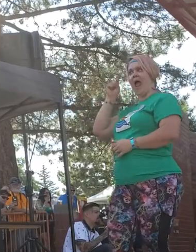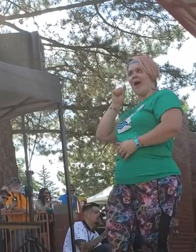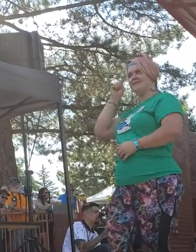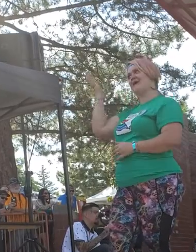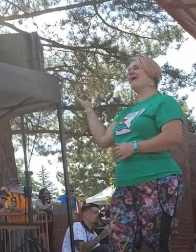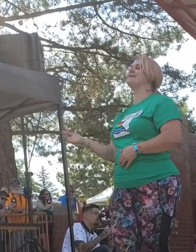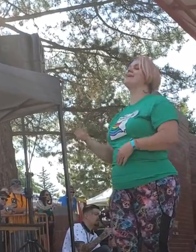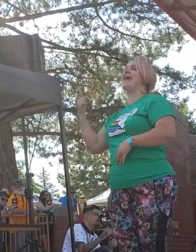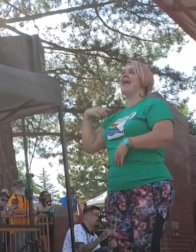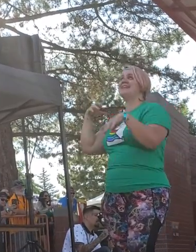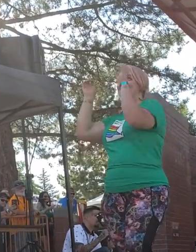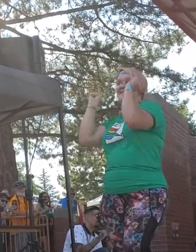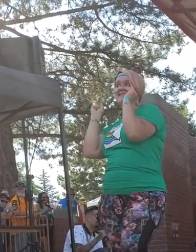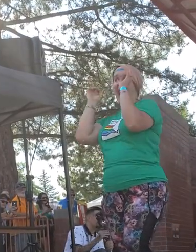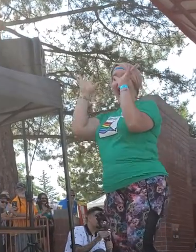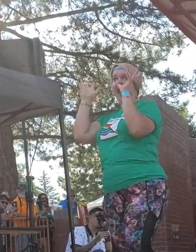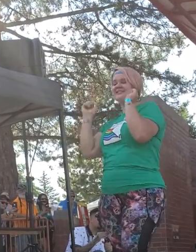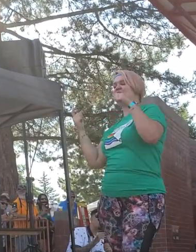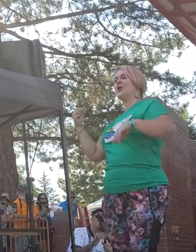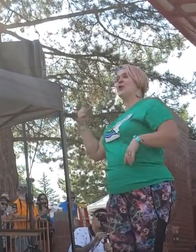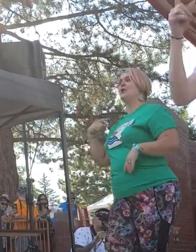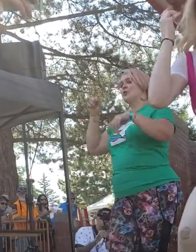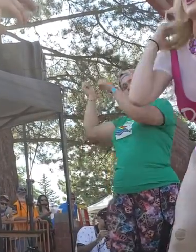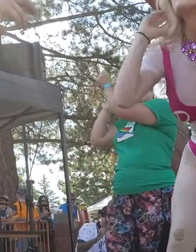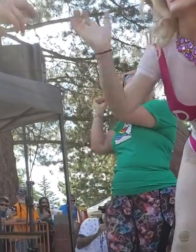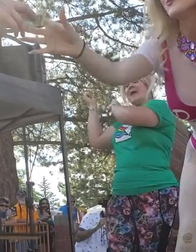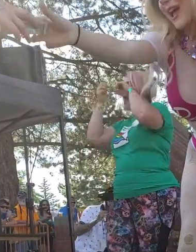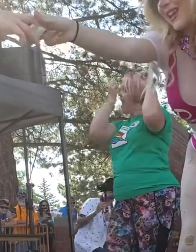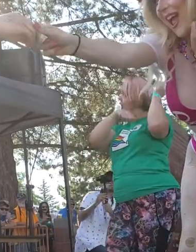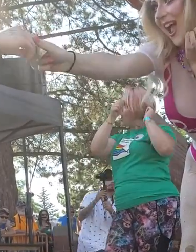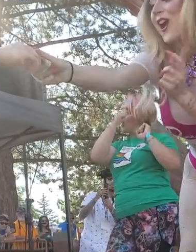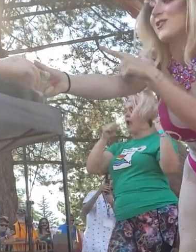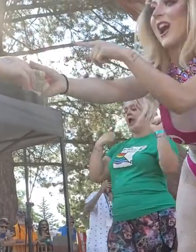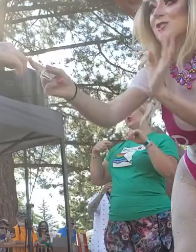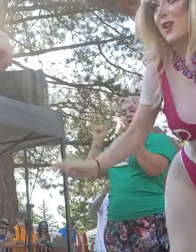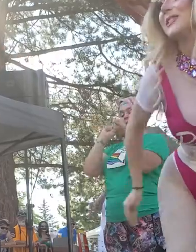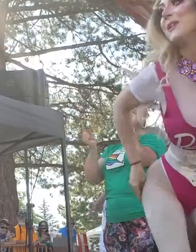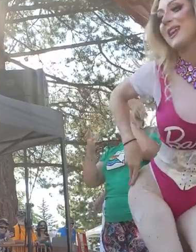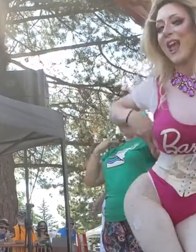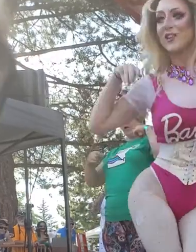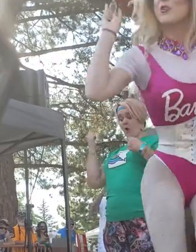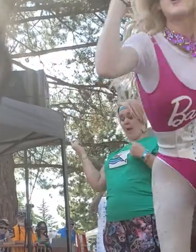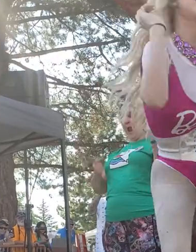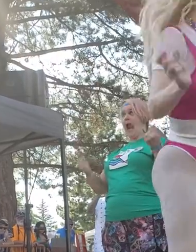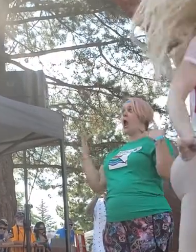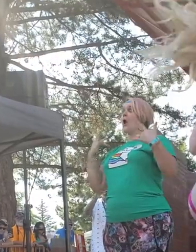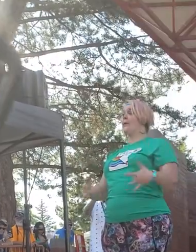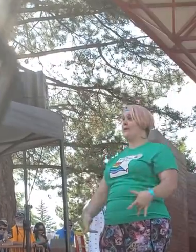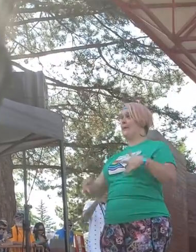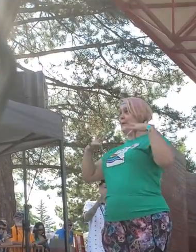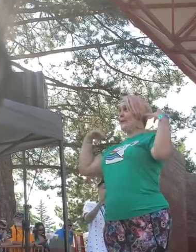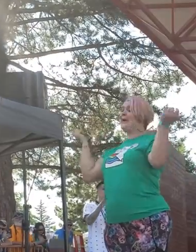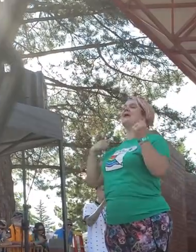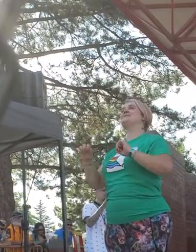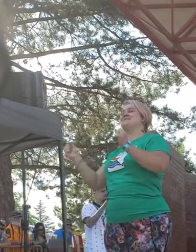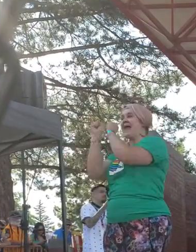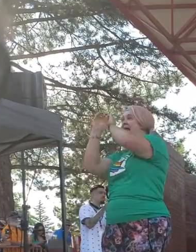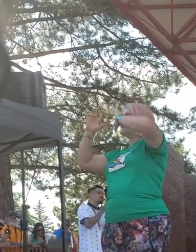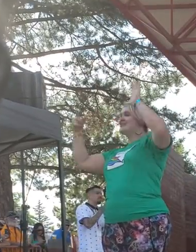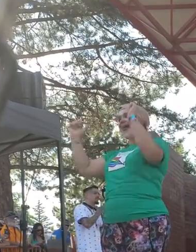magic, it's fantastic You can dress up here, I'm dressy everywhere Imagination,